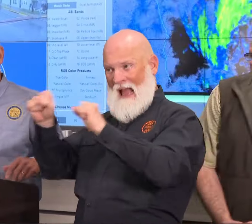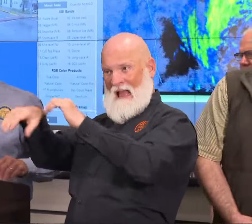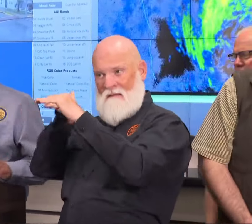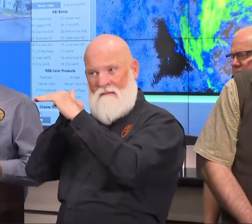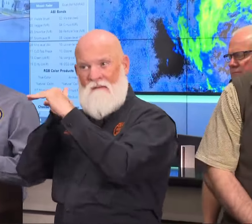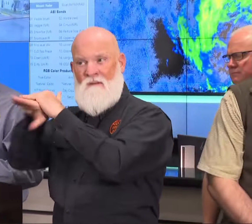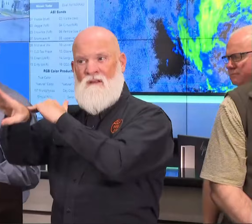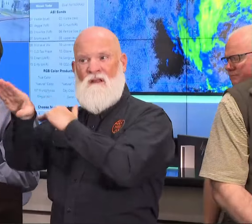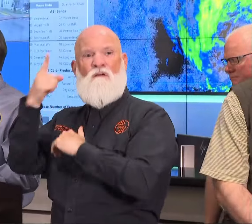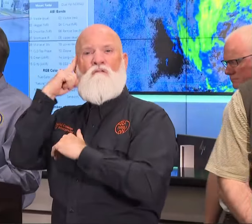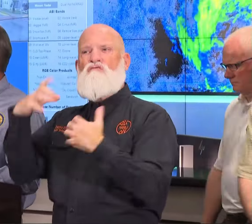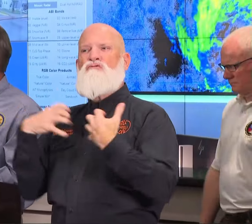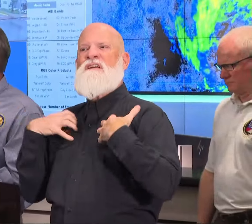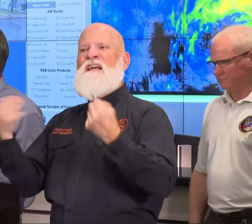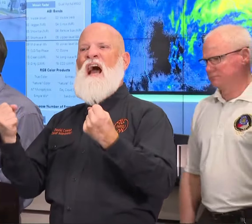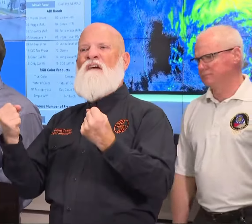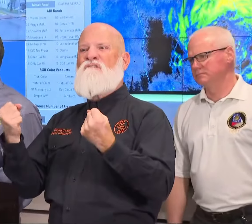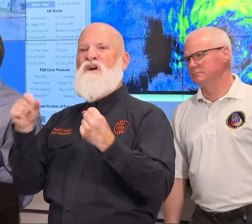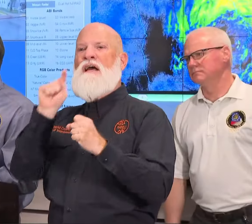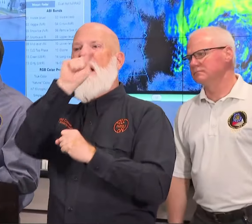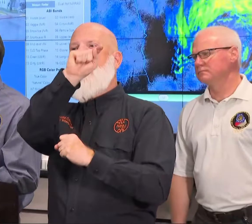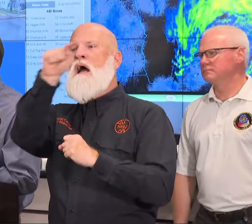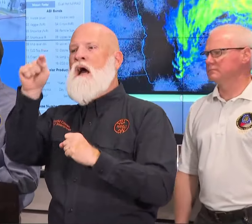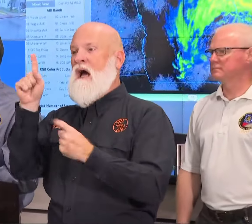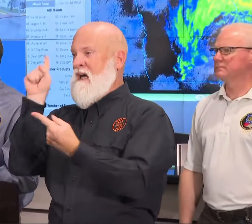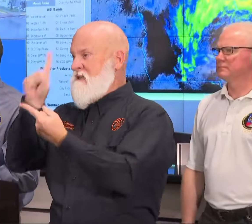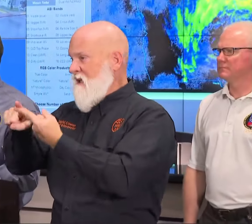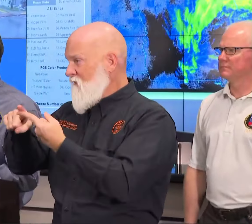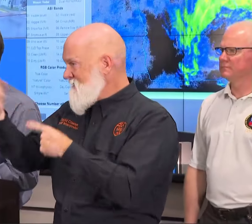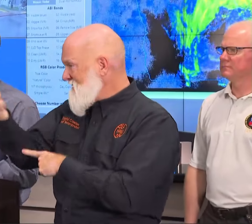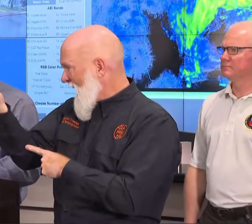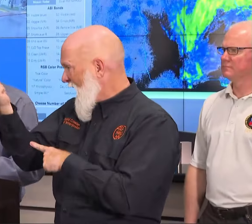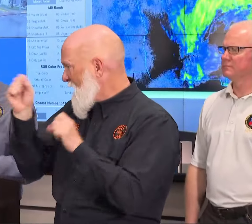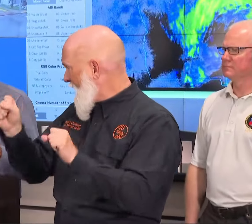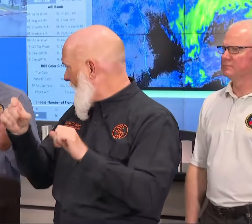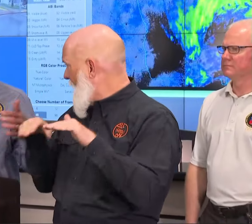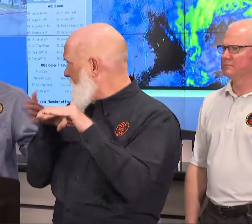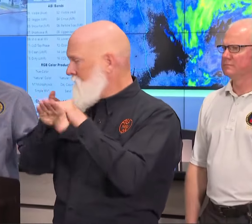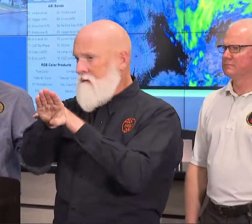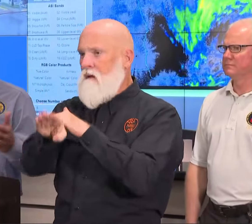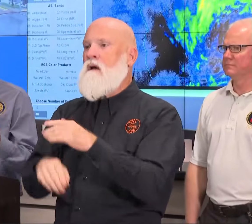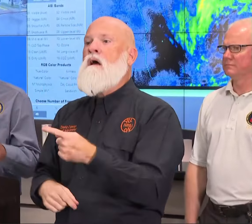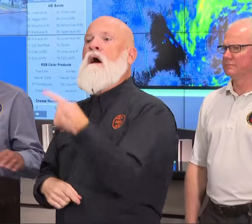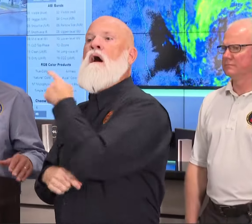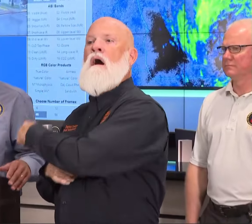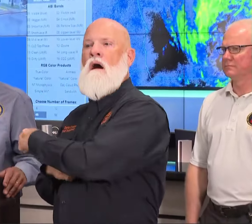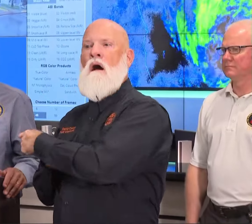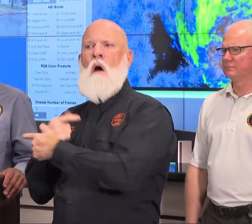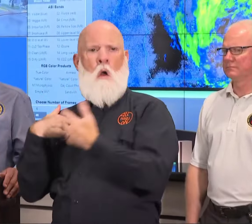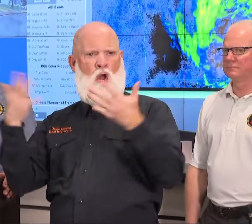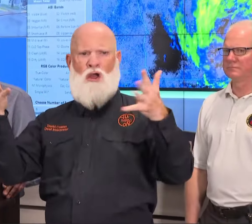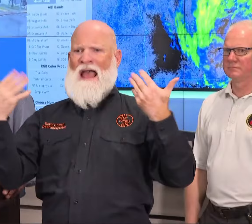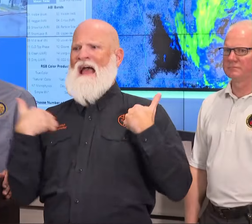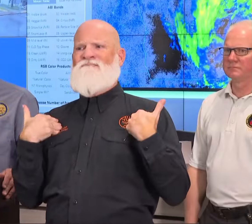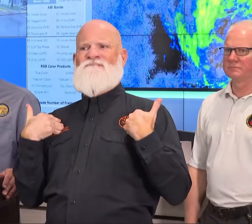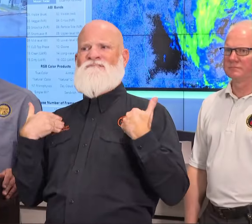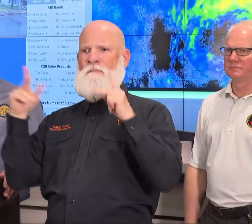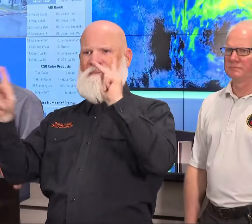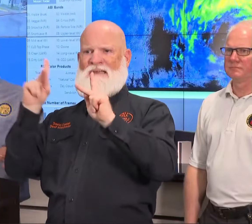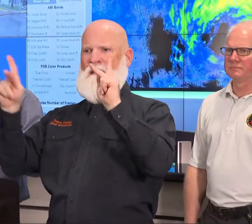I'll let Director Stone speak to that, because I think we've got boots on the ground now in some places. It's just we're having to come in behind the storm.